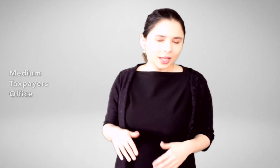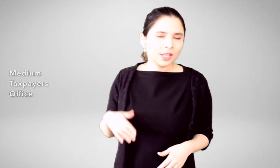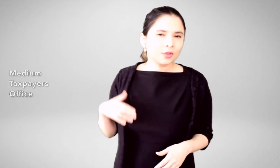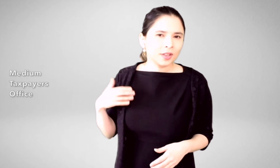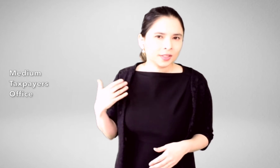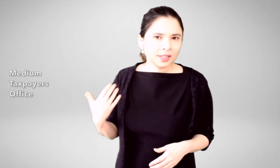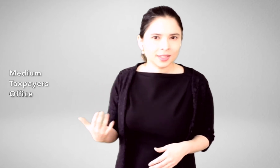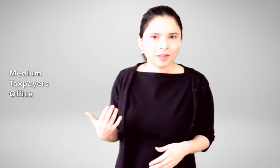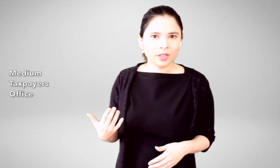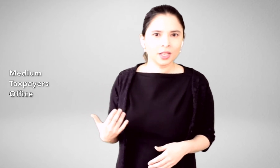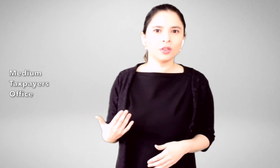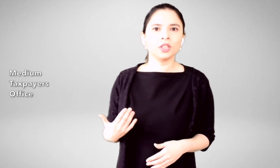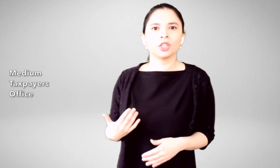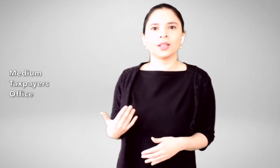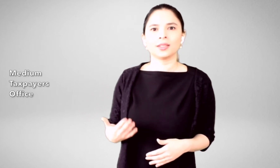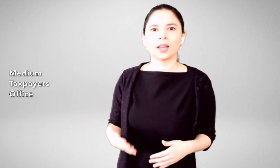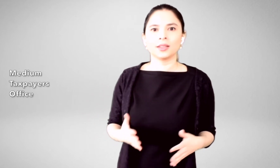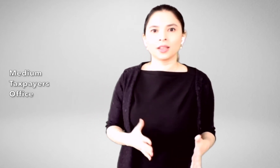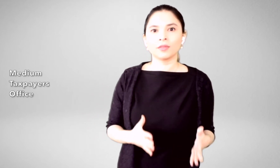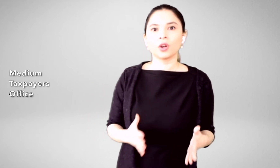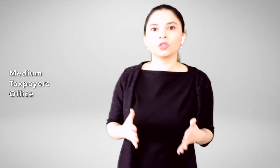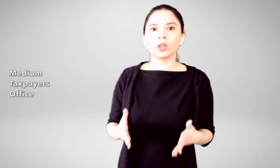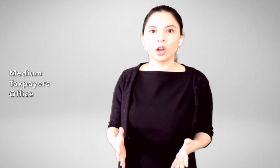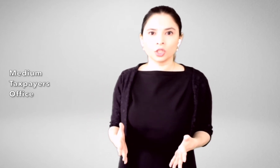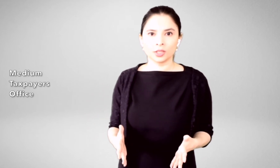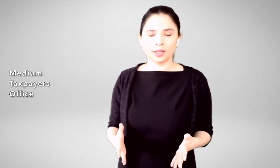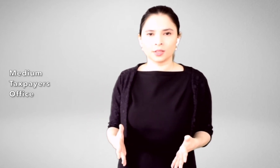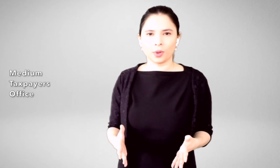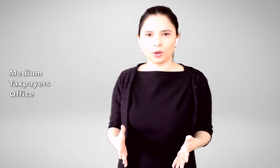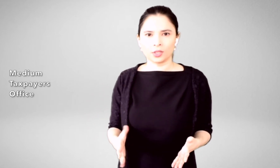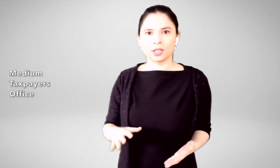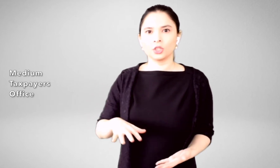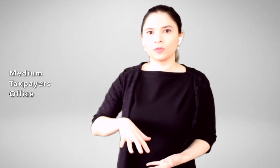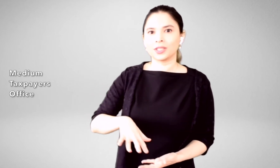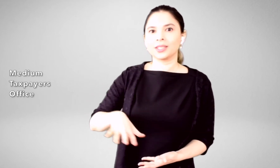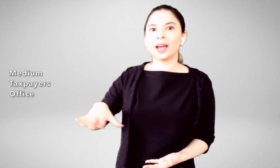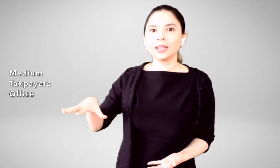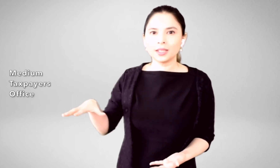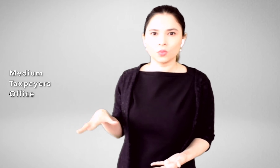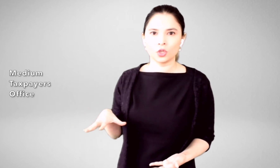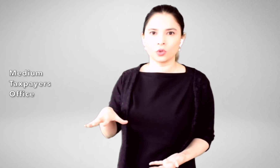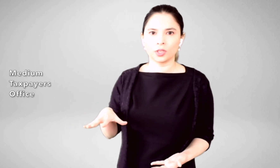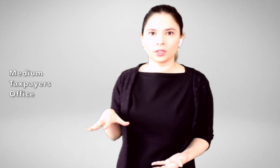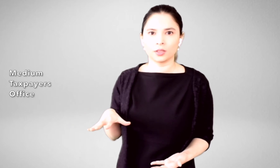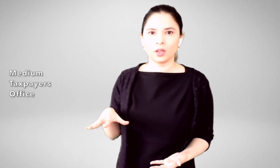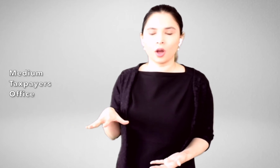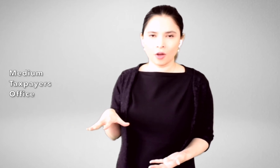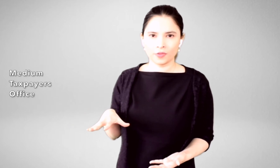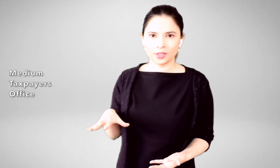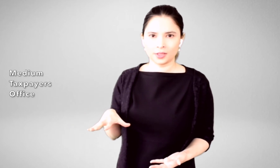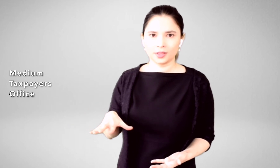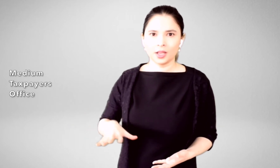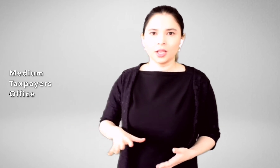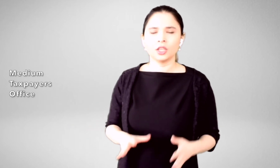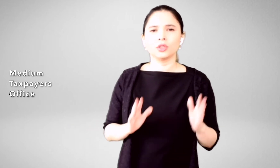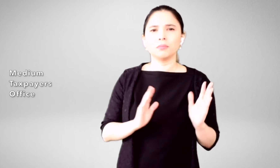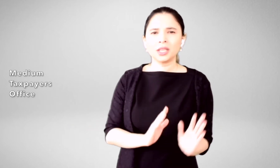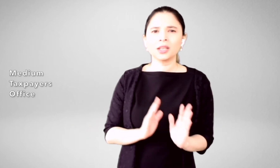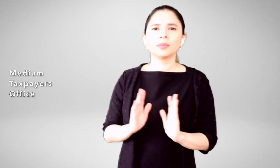In 2007, Indonesia assigned the several hundred largest taxpayers in each of its 19 regional tax offices into medium